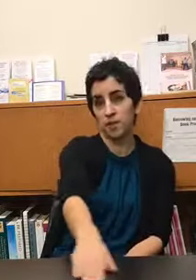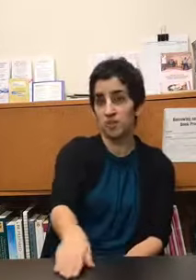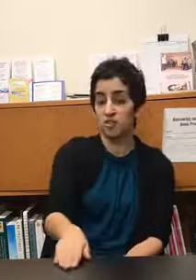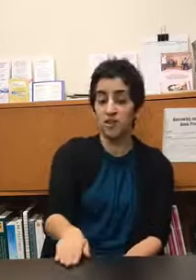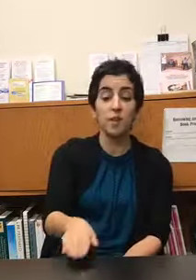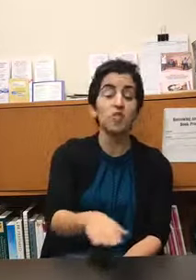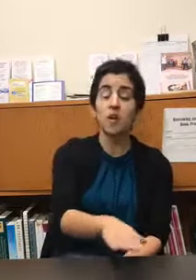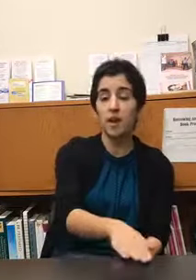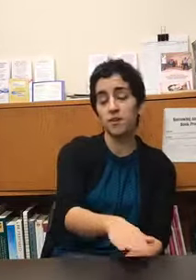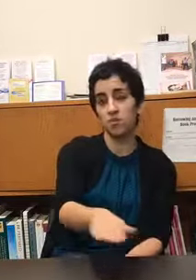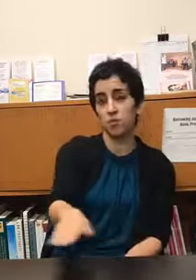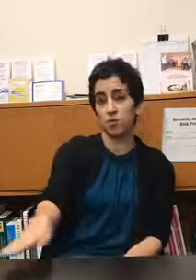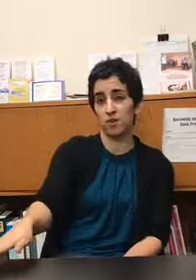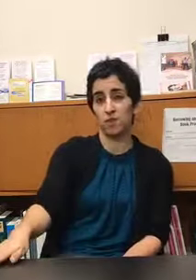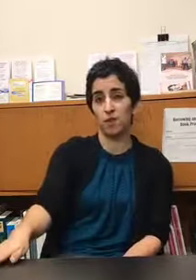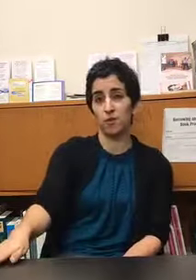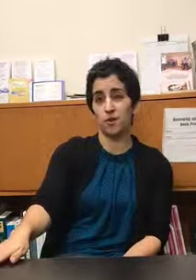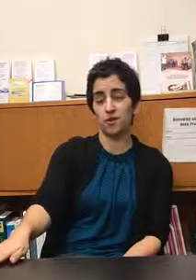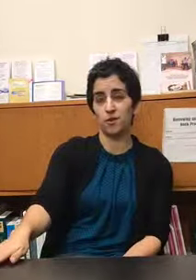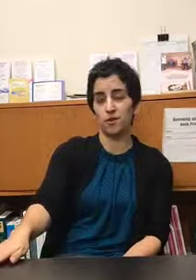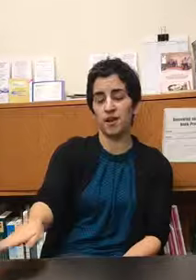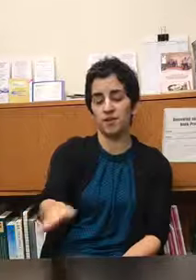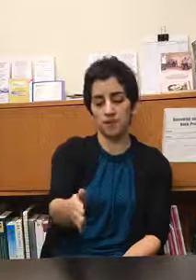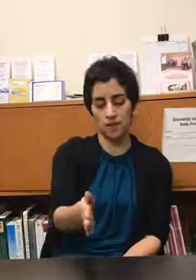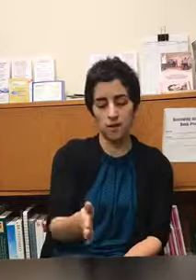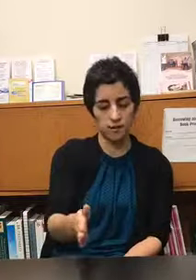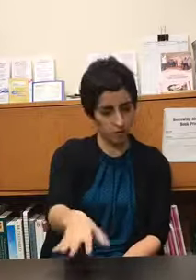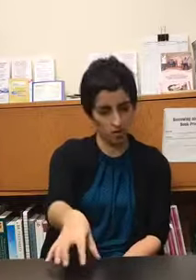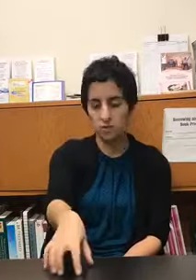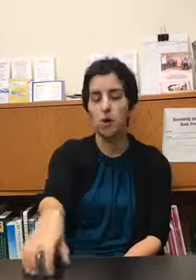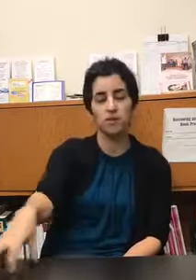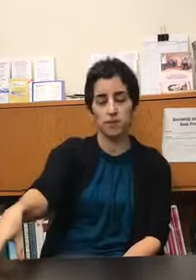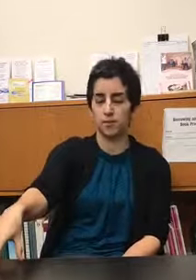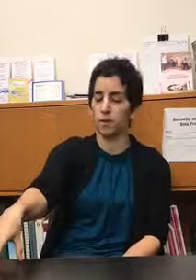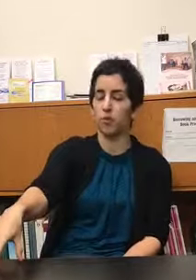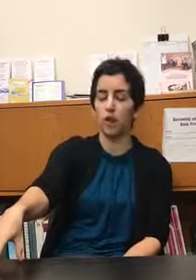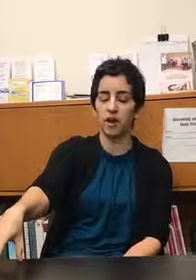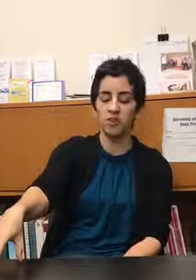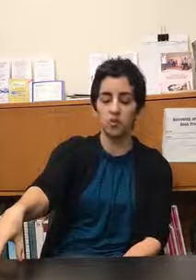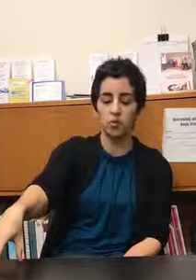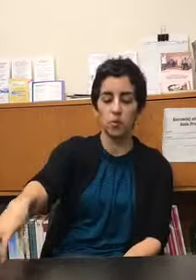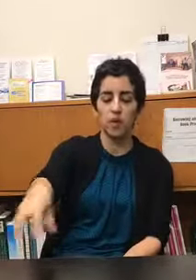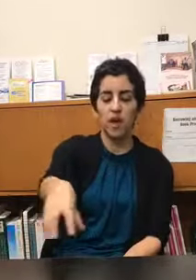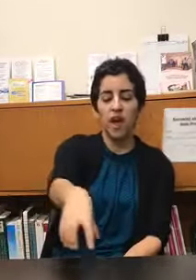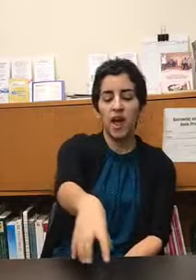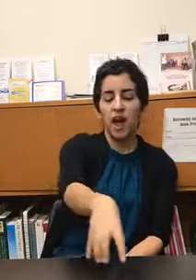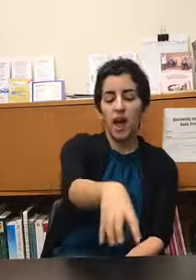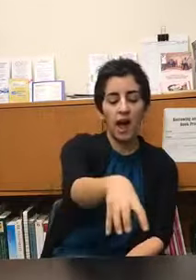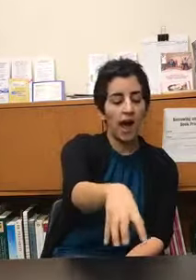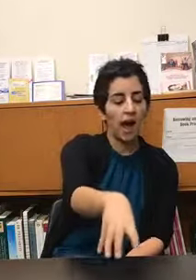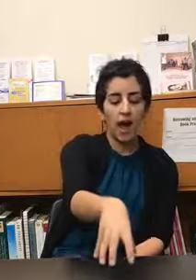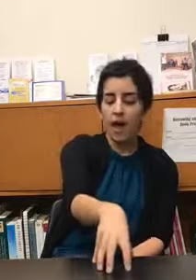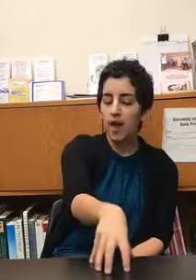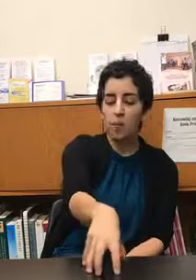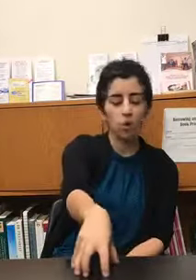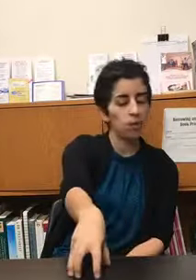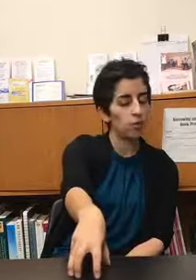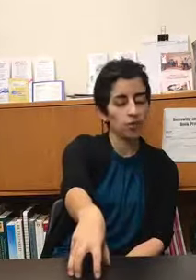sessions outside of just music and mindfulness so that's kind of a small subset of what I do I work with